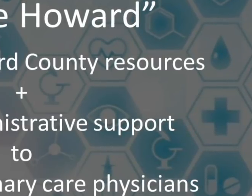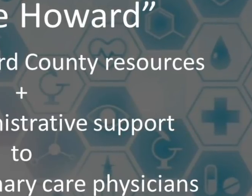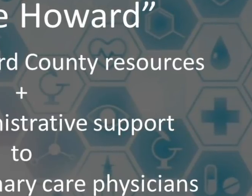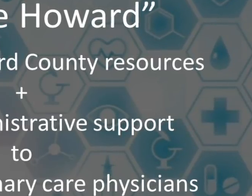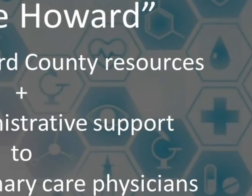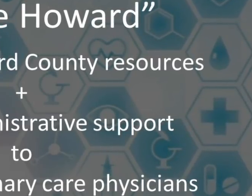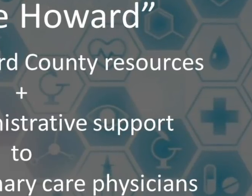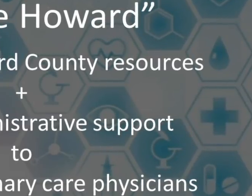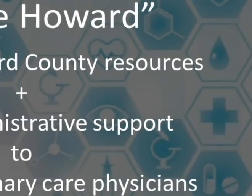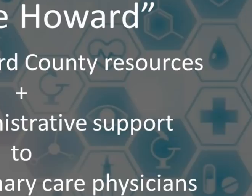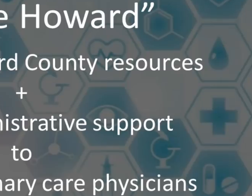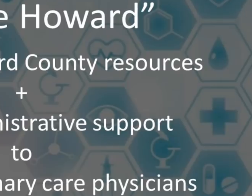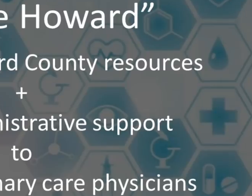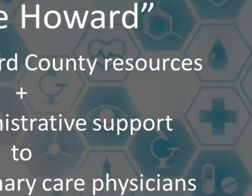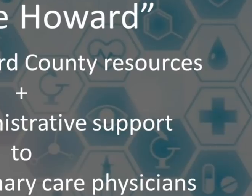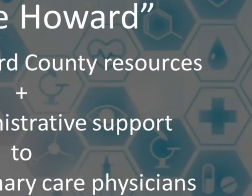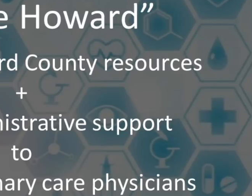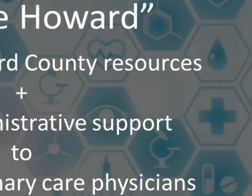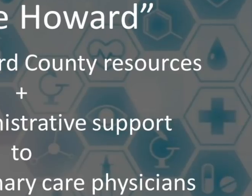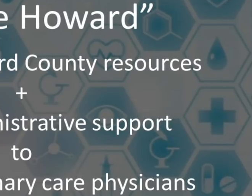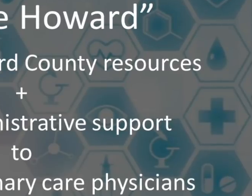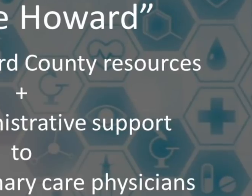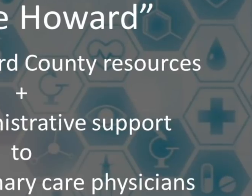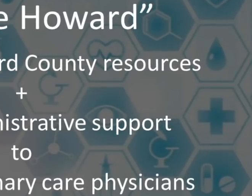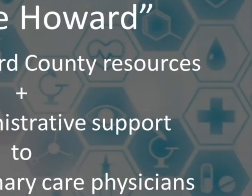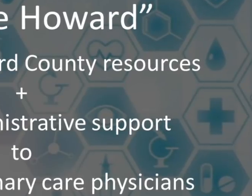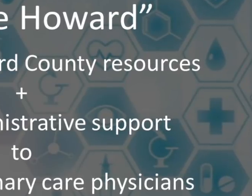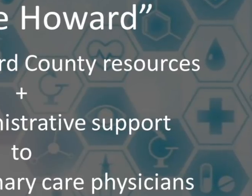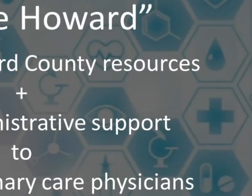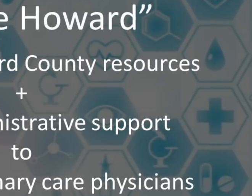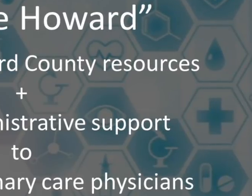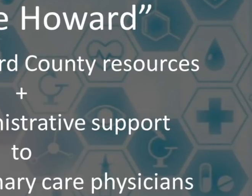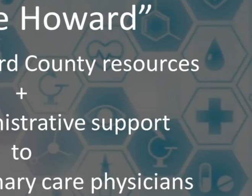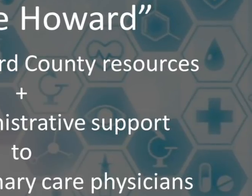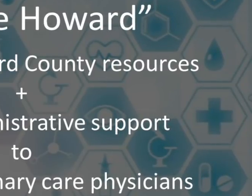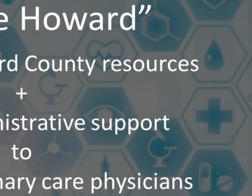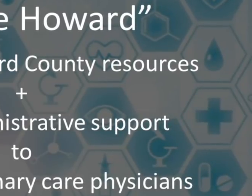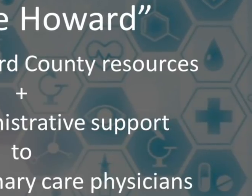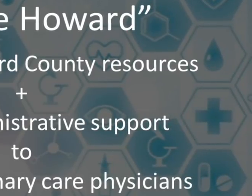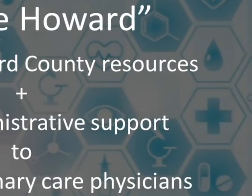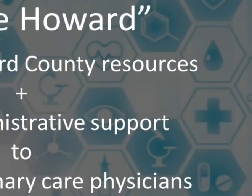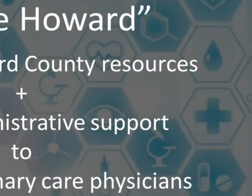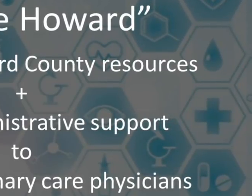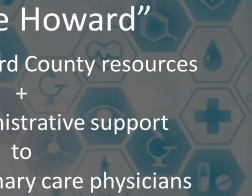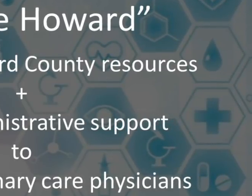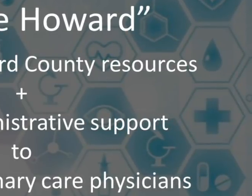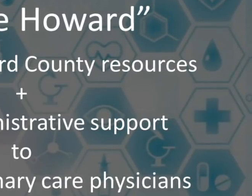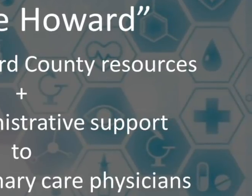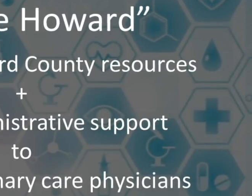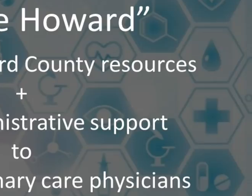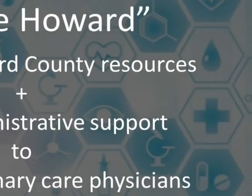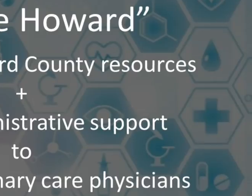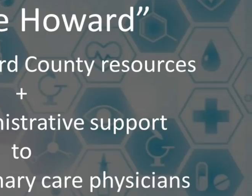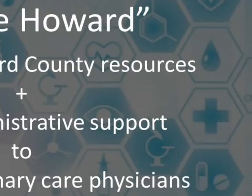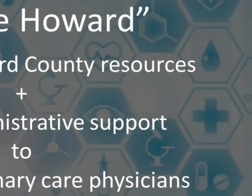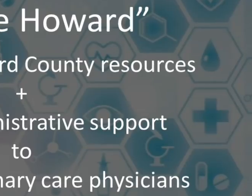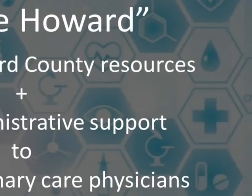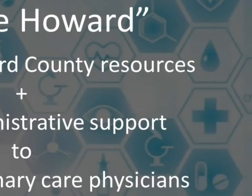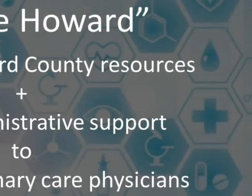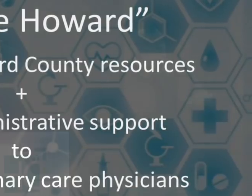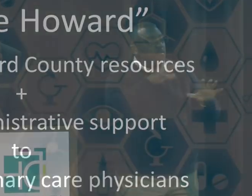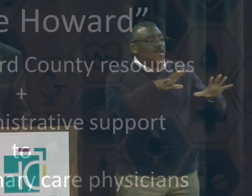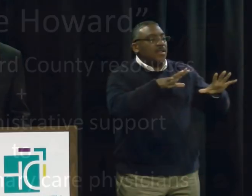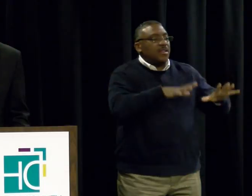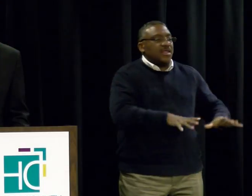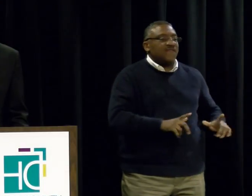find a place to live in Howard County, and that's in exchange for agreeing to practice here for at